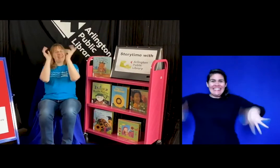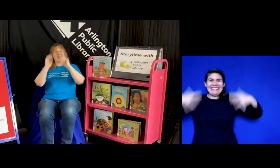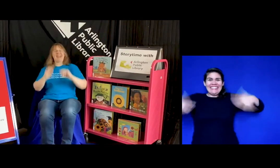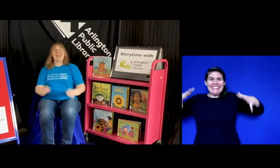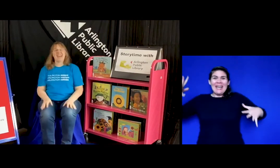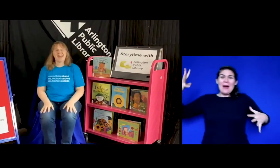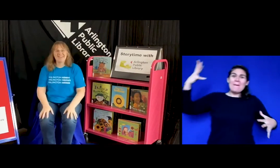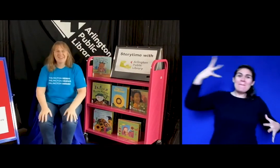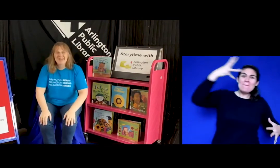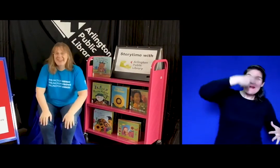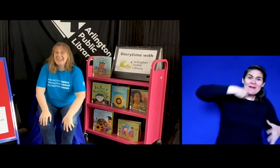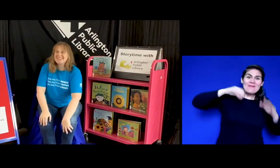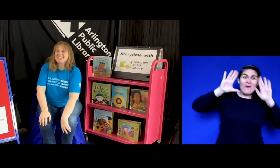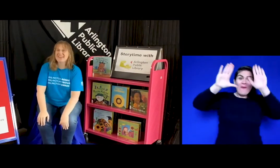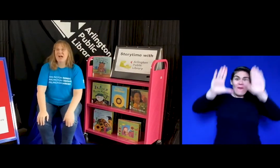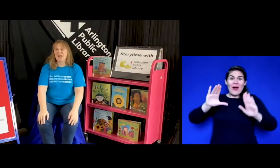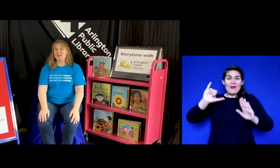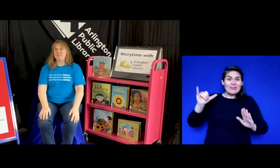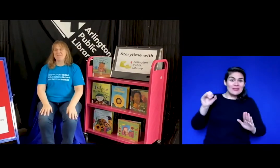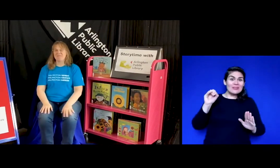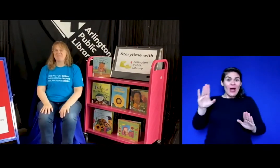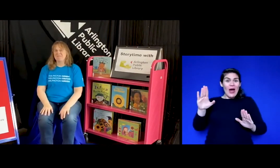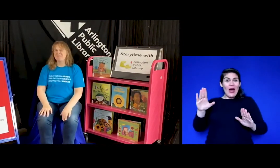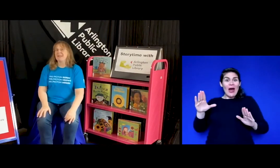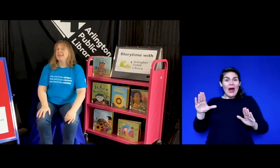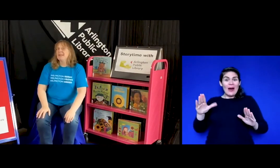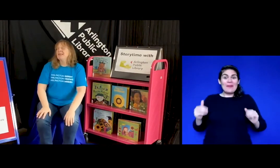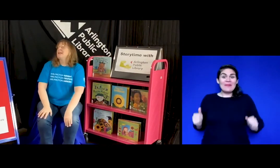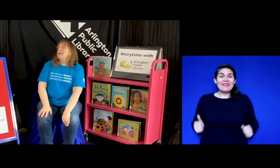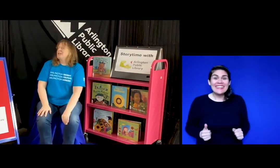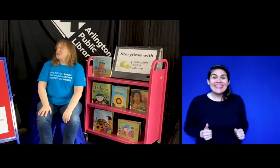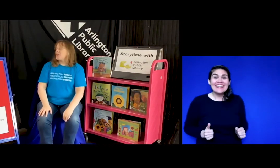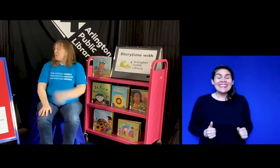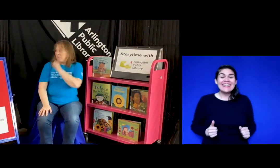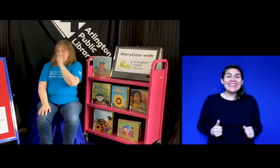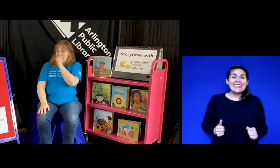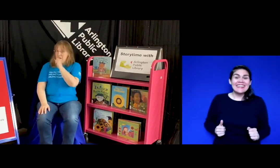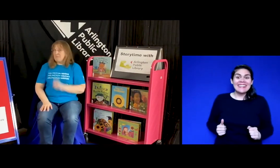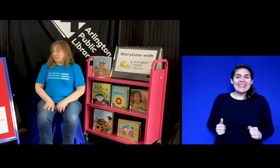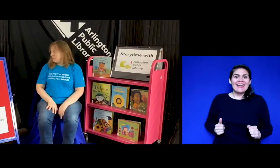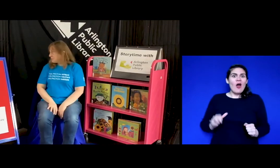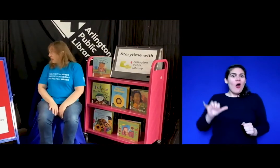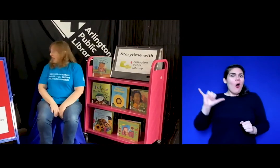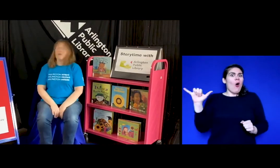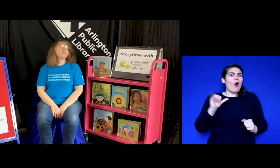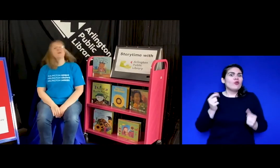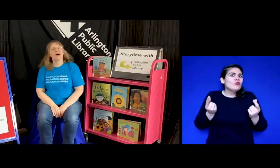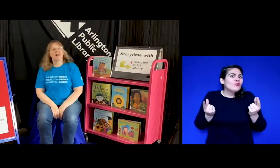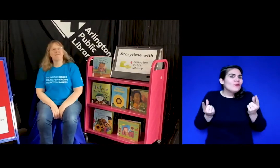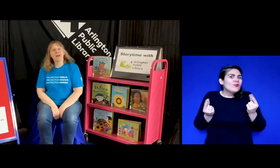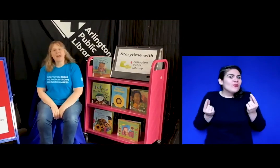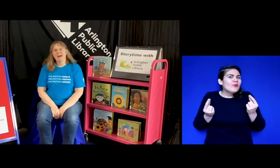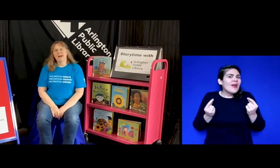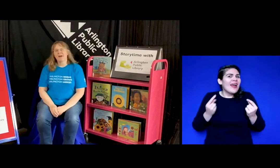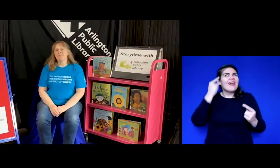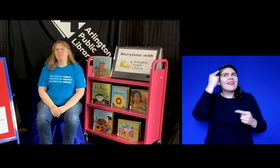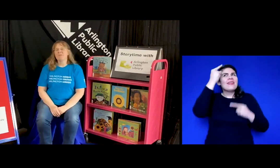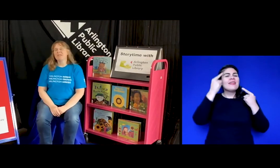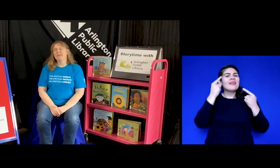yay very nice job so excuse me i also have um was thinking